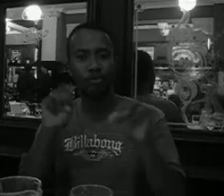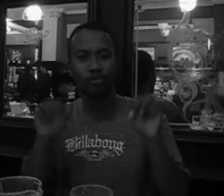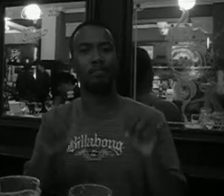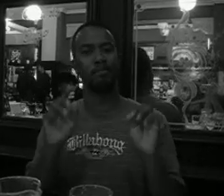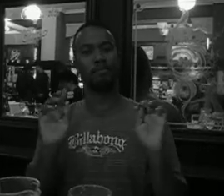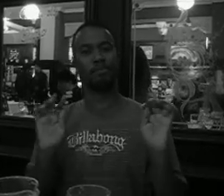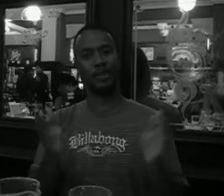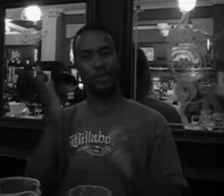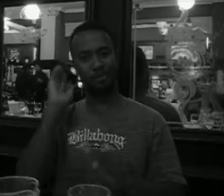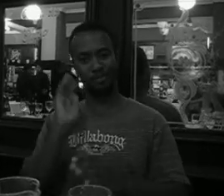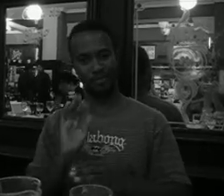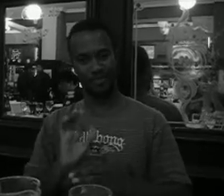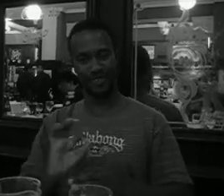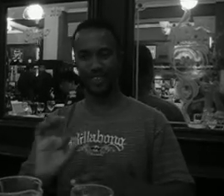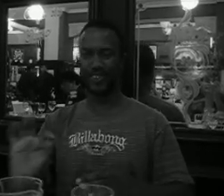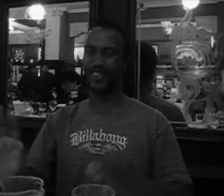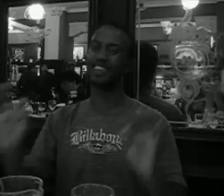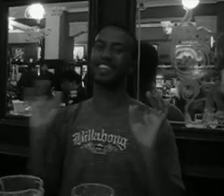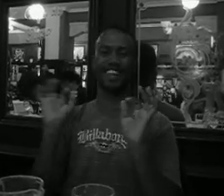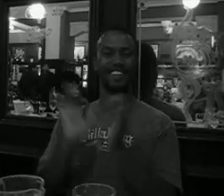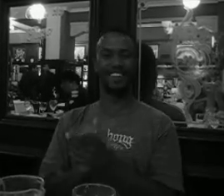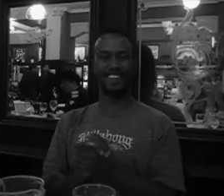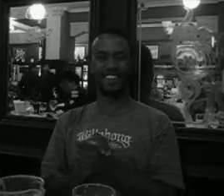And it's good for my experience I think. And that's it.